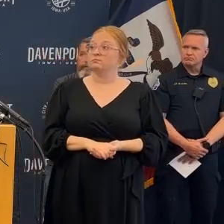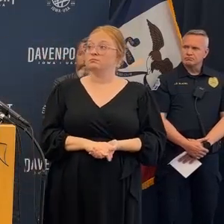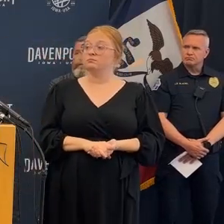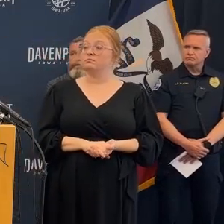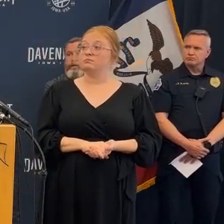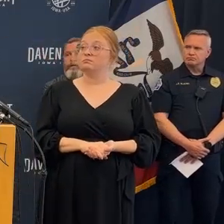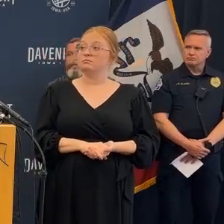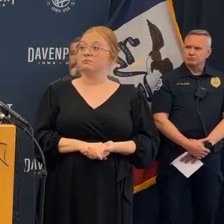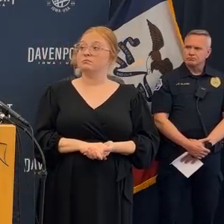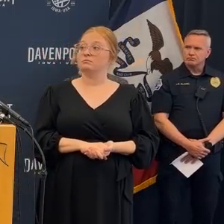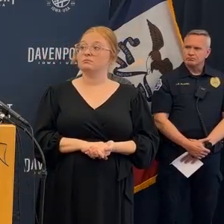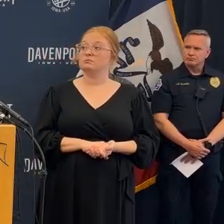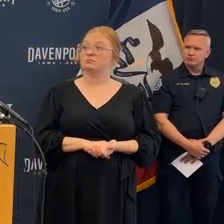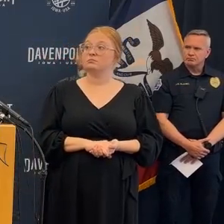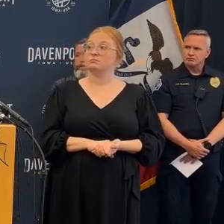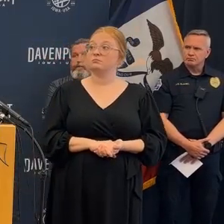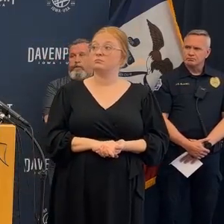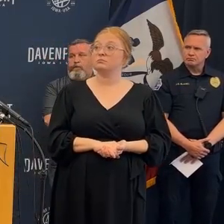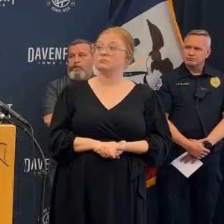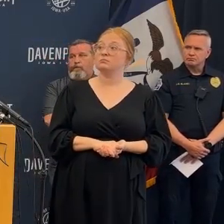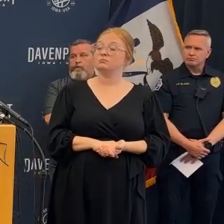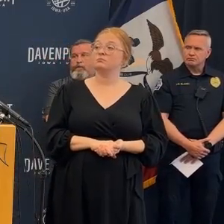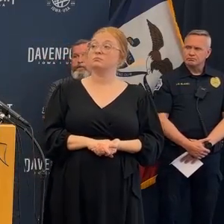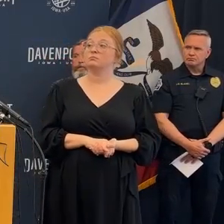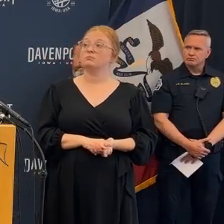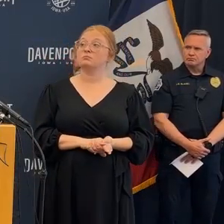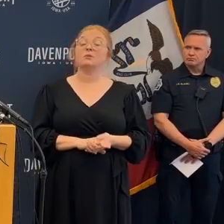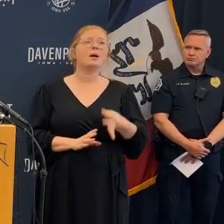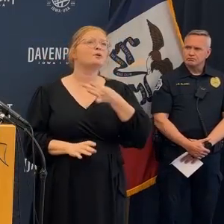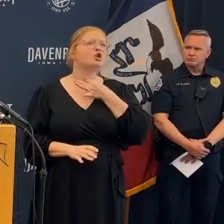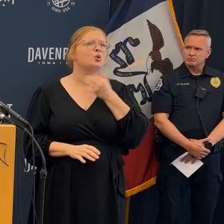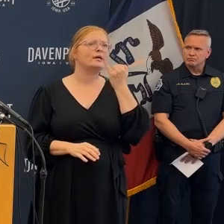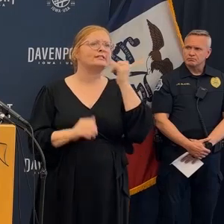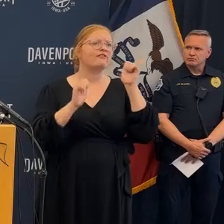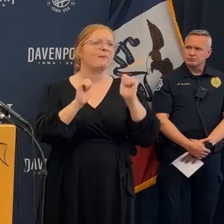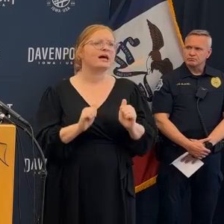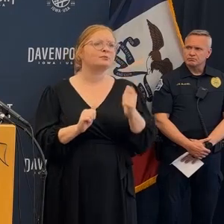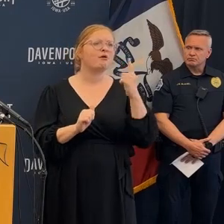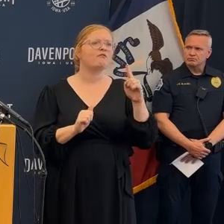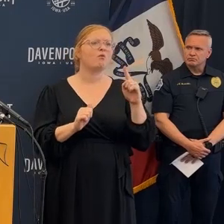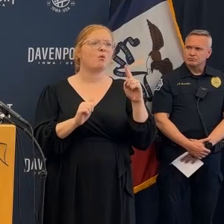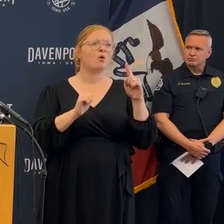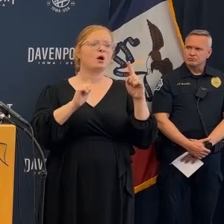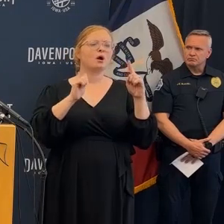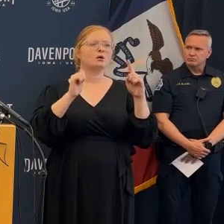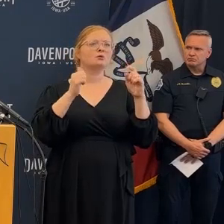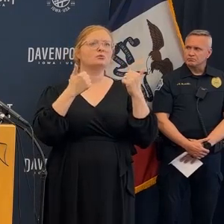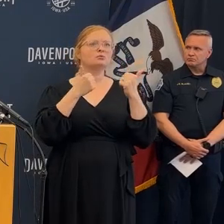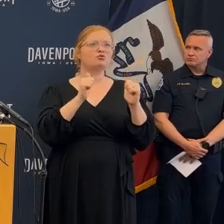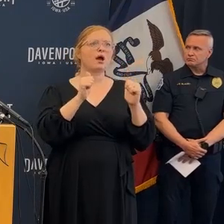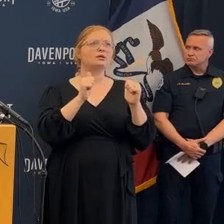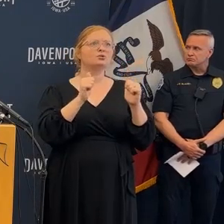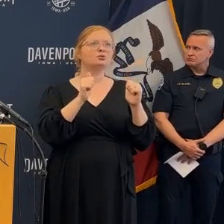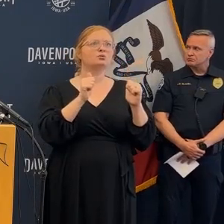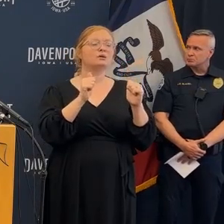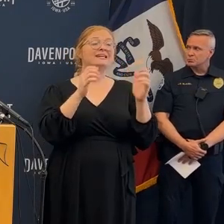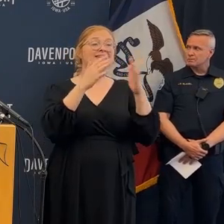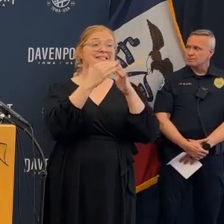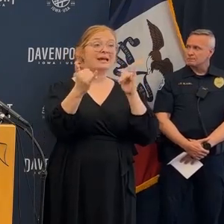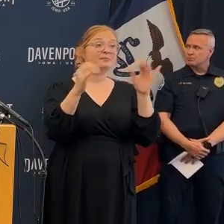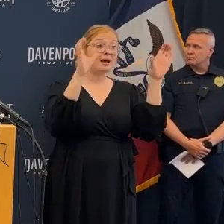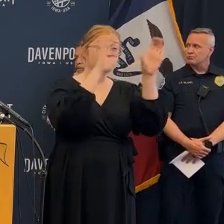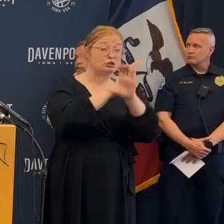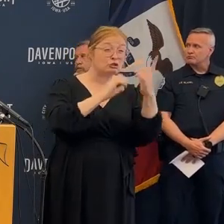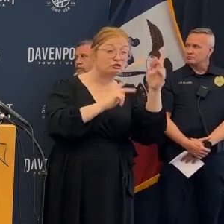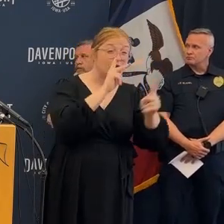officials and those were passed so to in-depth of what the reports say I don't have them in front of me so I don't want to misspeak on them so